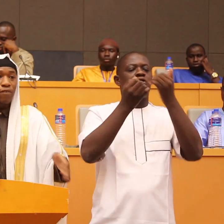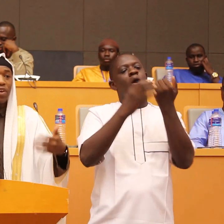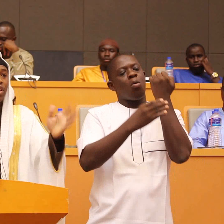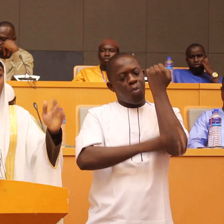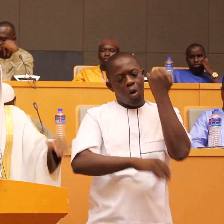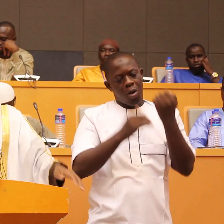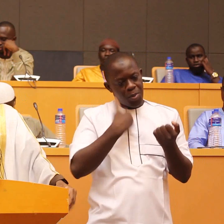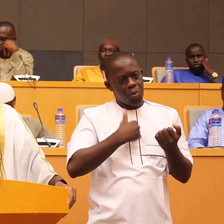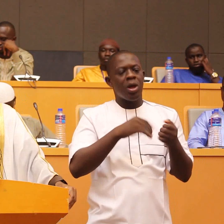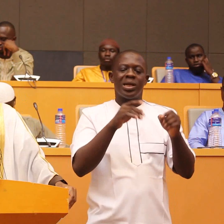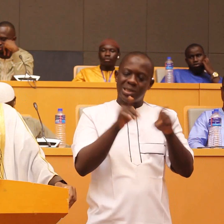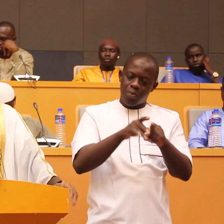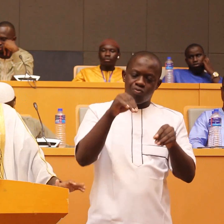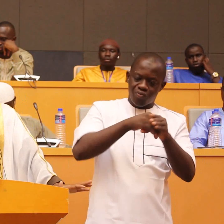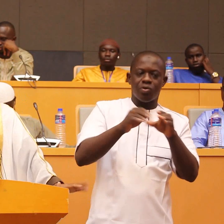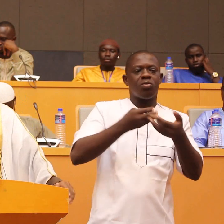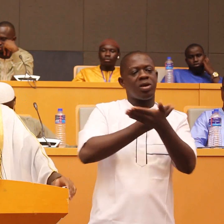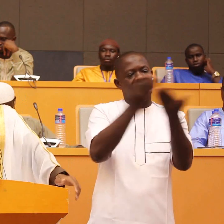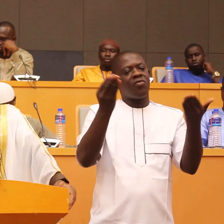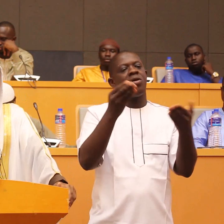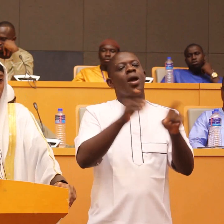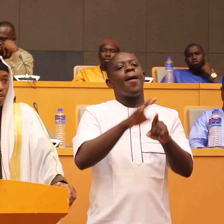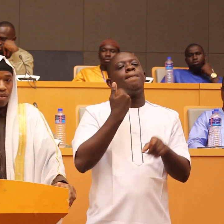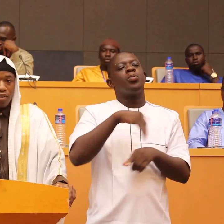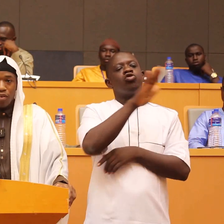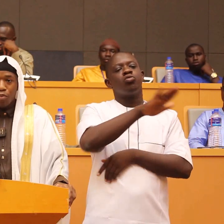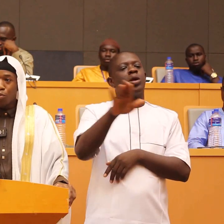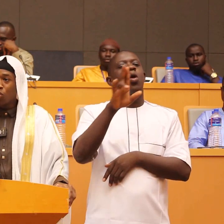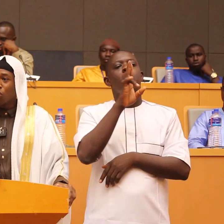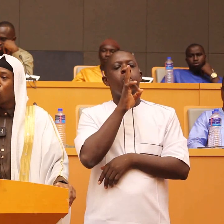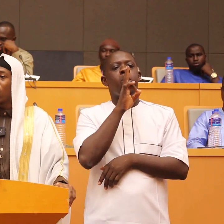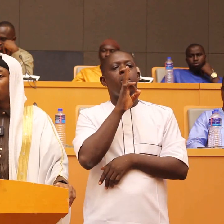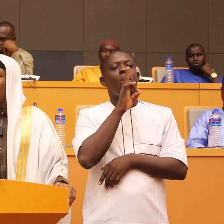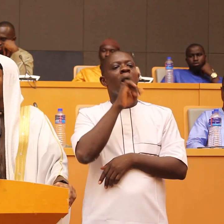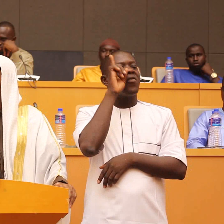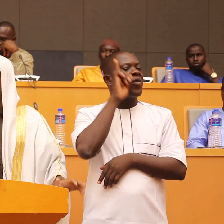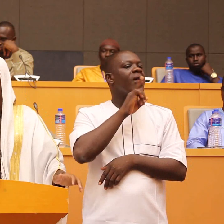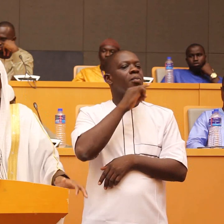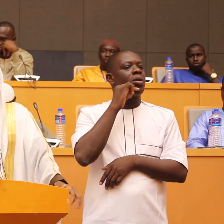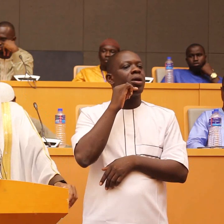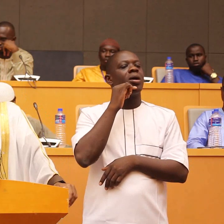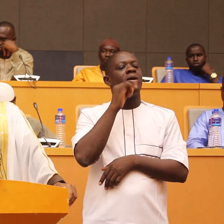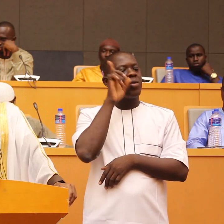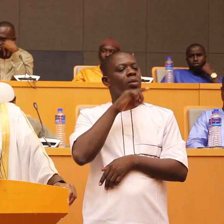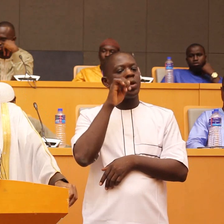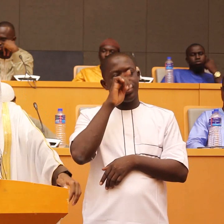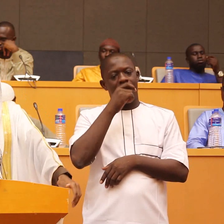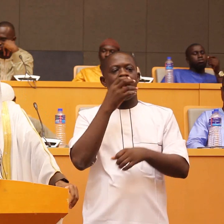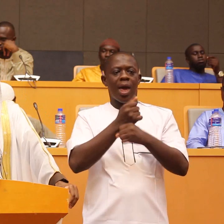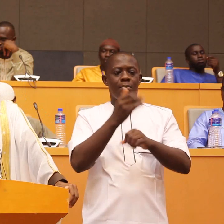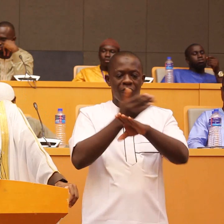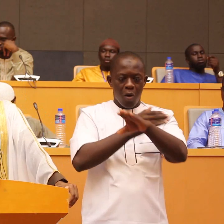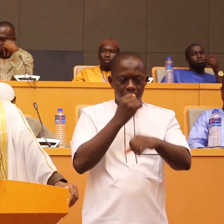feeding the orphans we don't ask you much but just one thousand dollars everyone